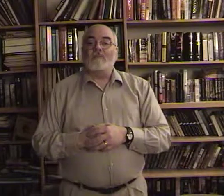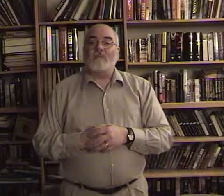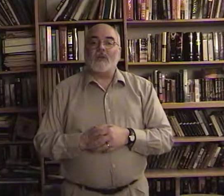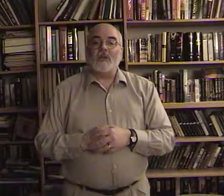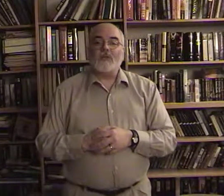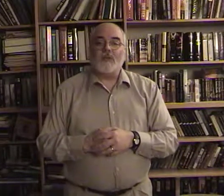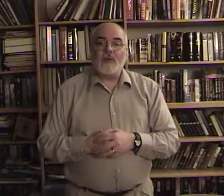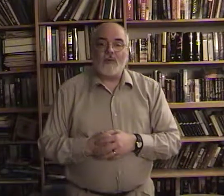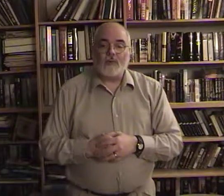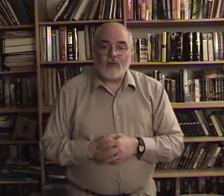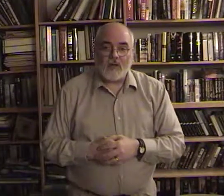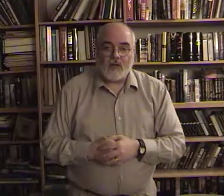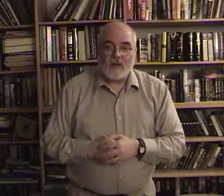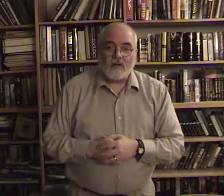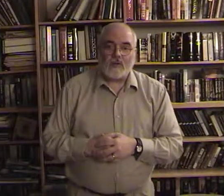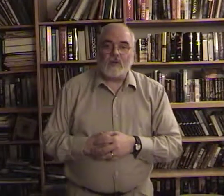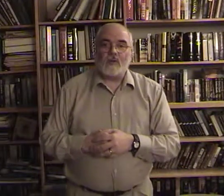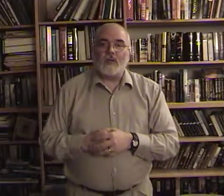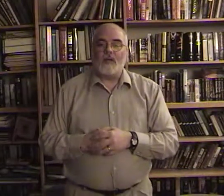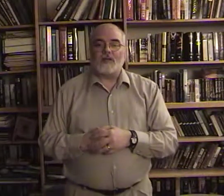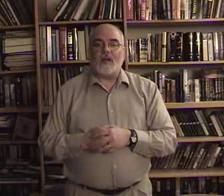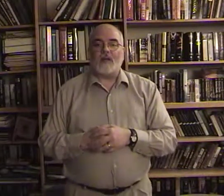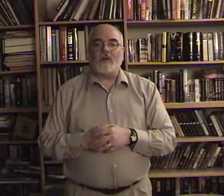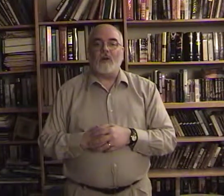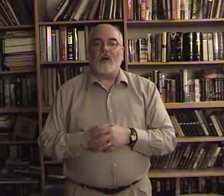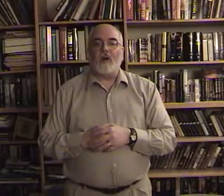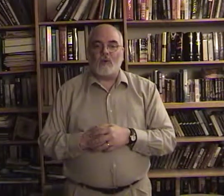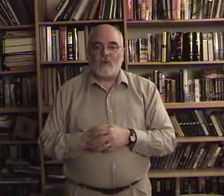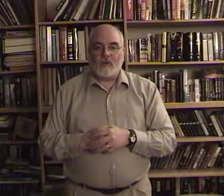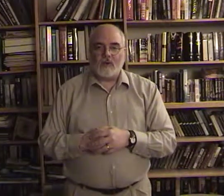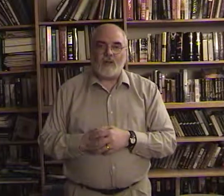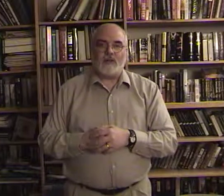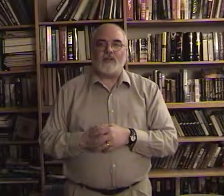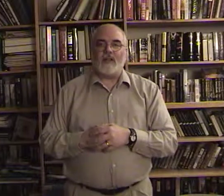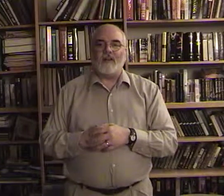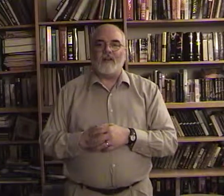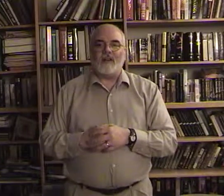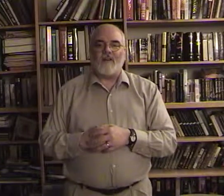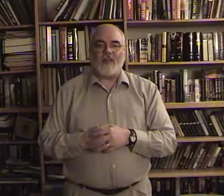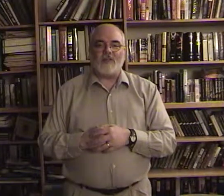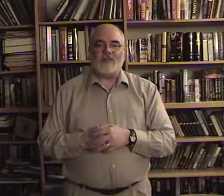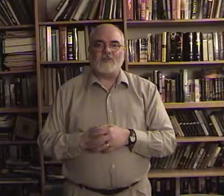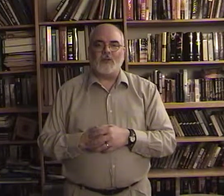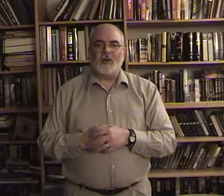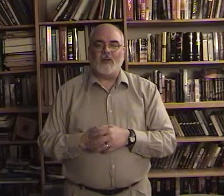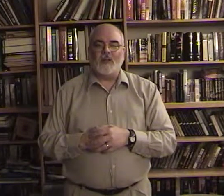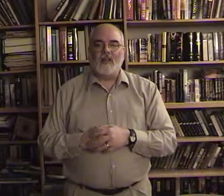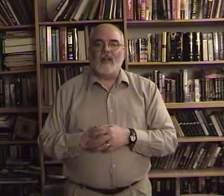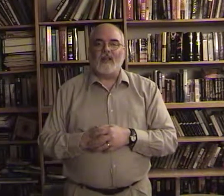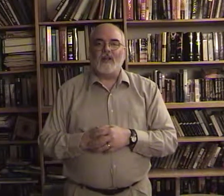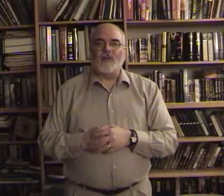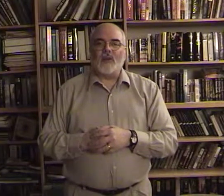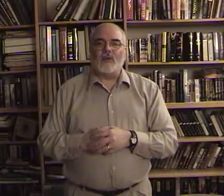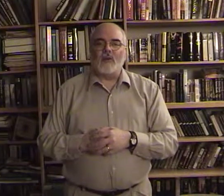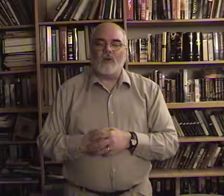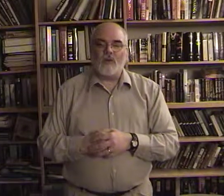Please feel free to interject your own understanding of how things are to go. Interject your own